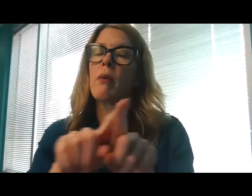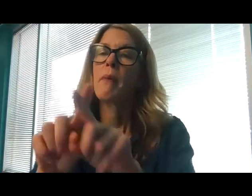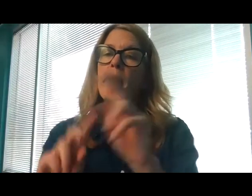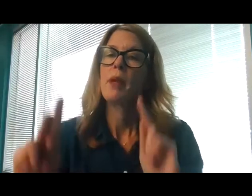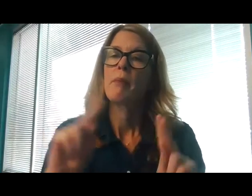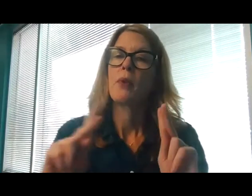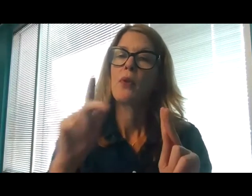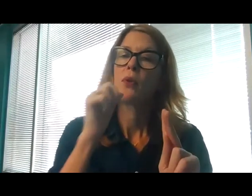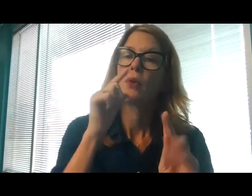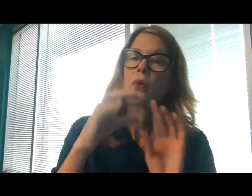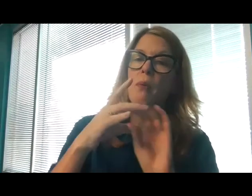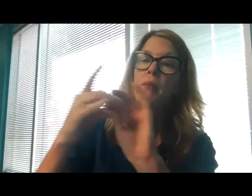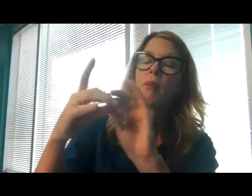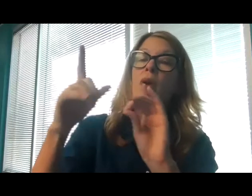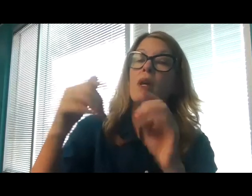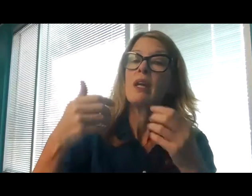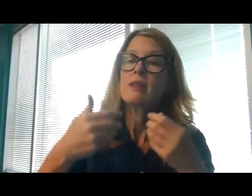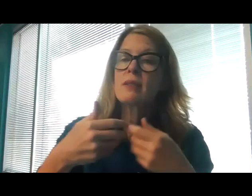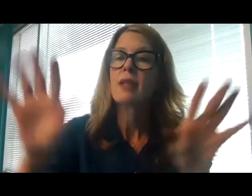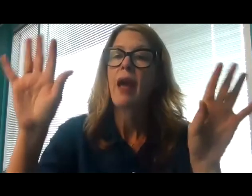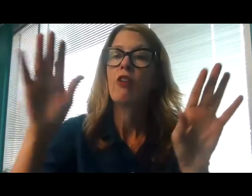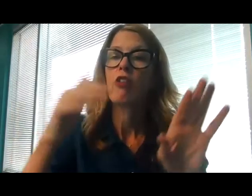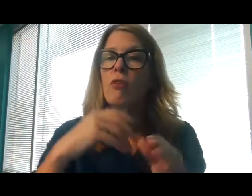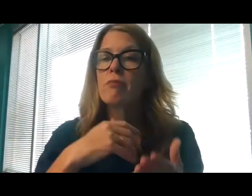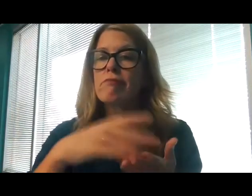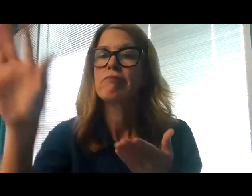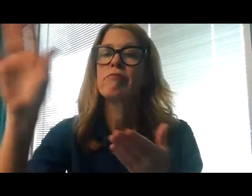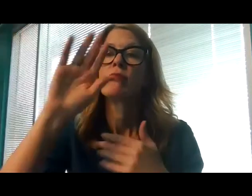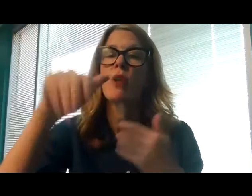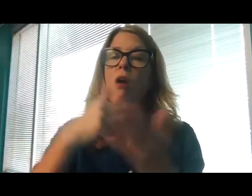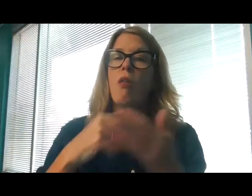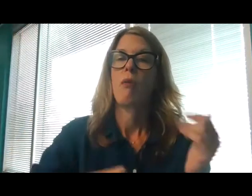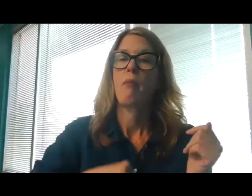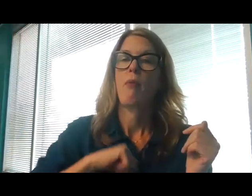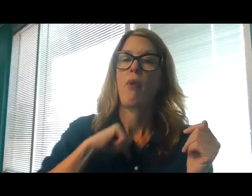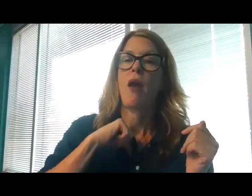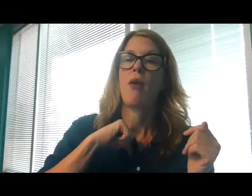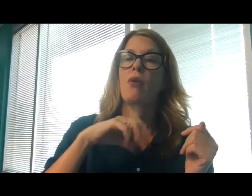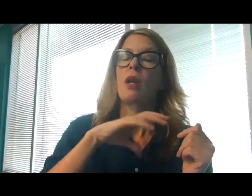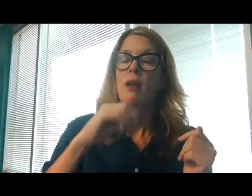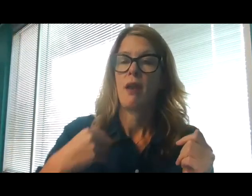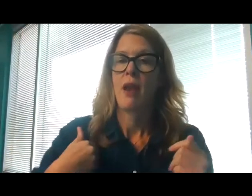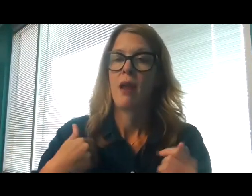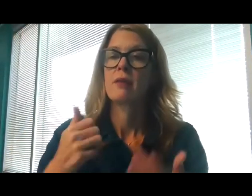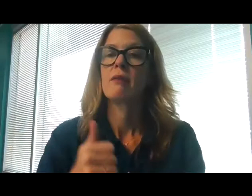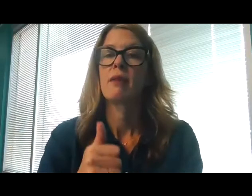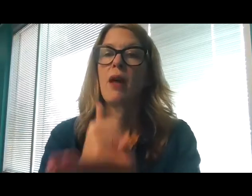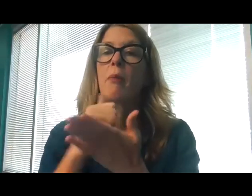scattered the proud in the imagination of their hearts.